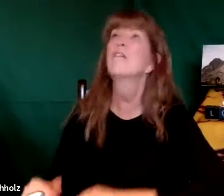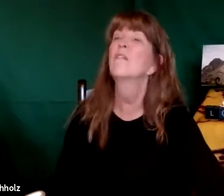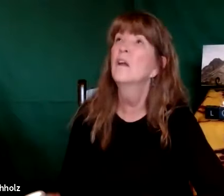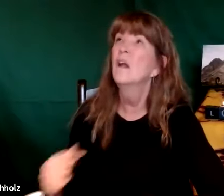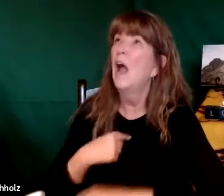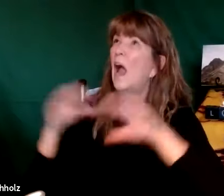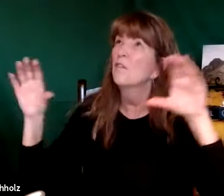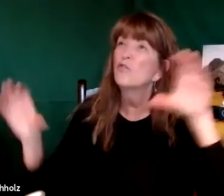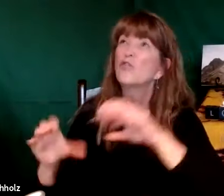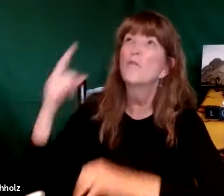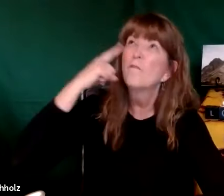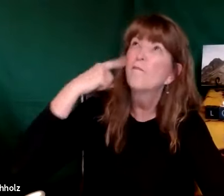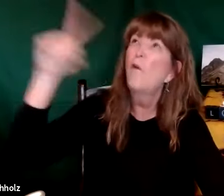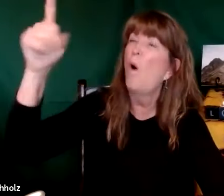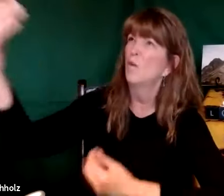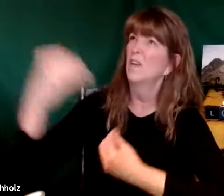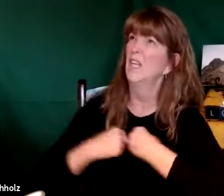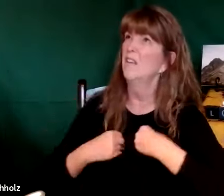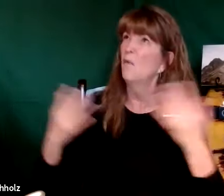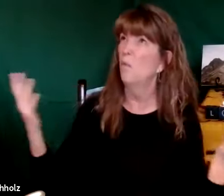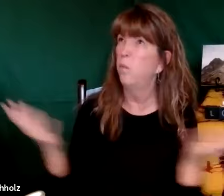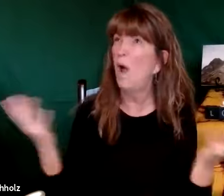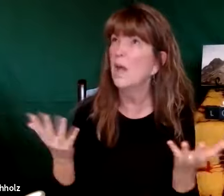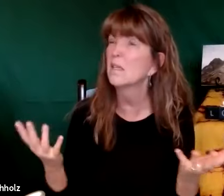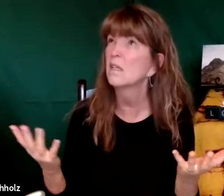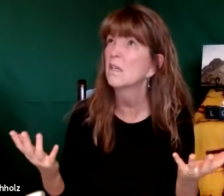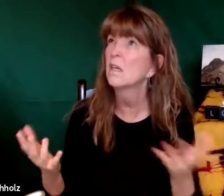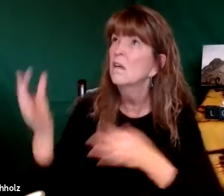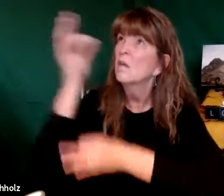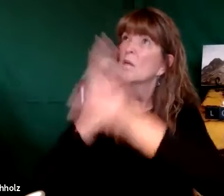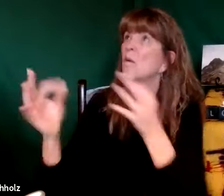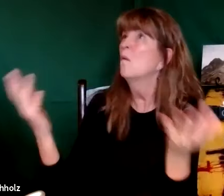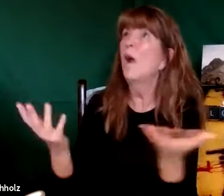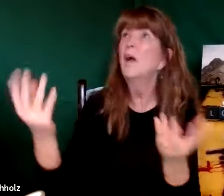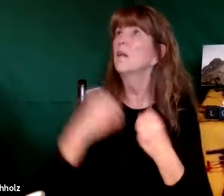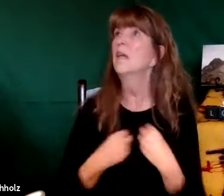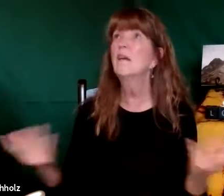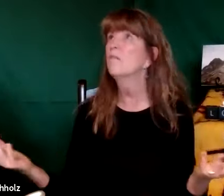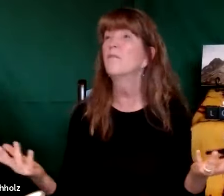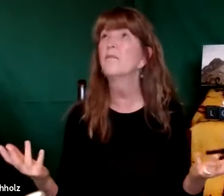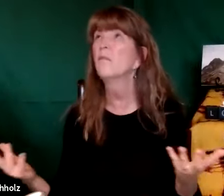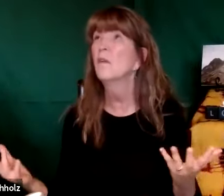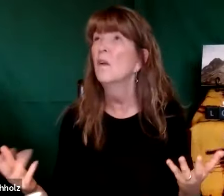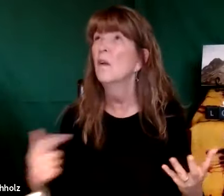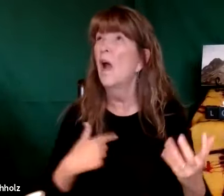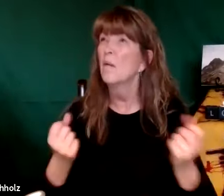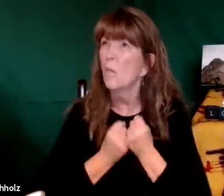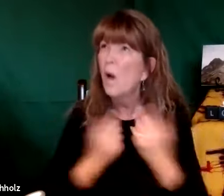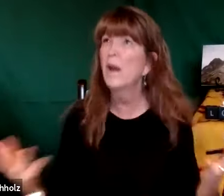and I risked my life what have you given me in exchange for that huh